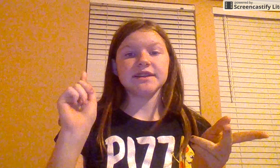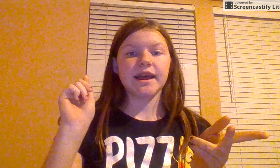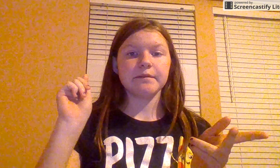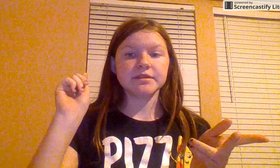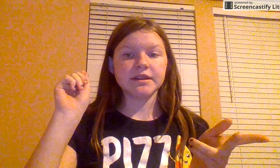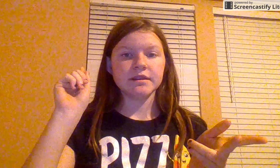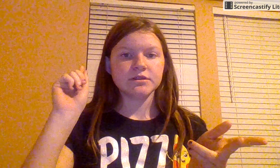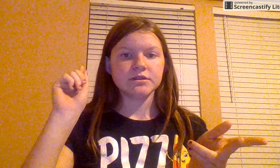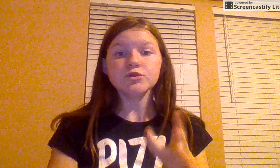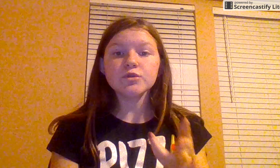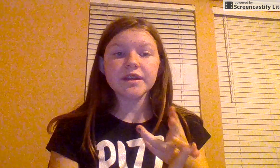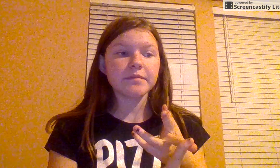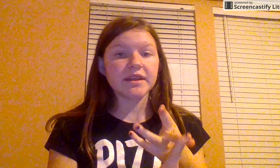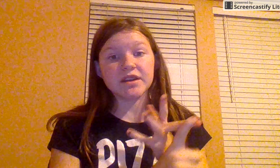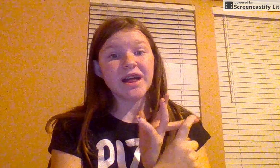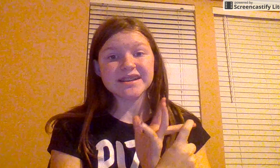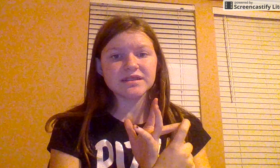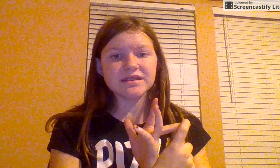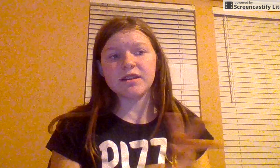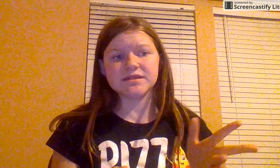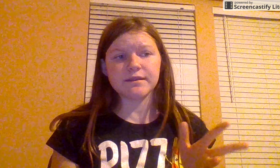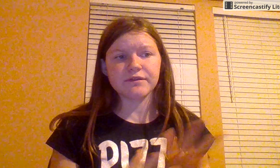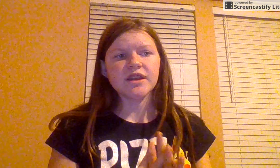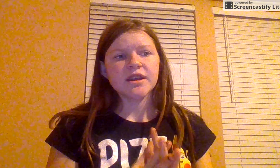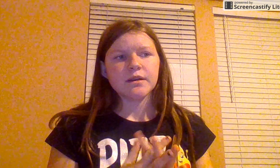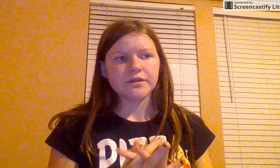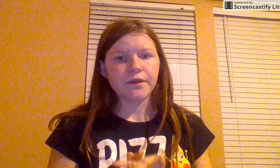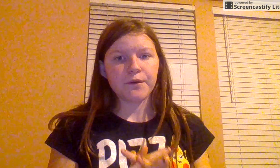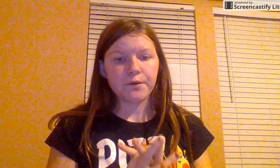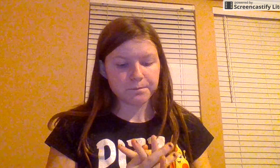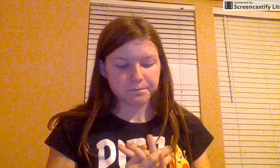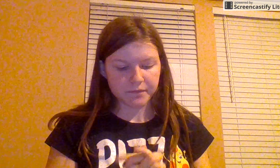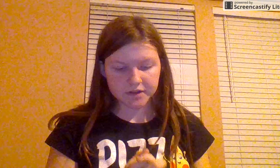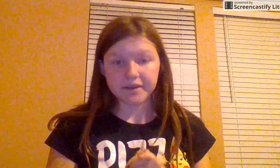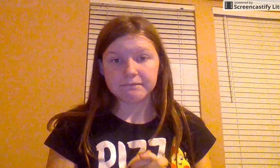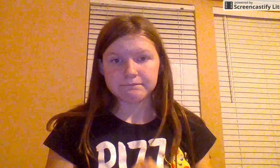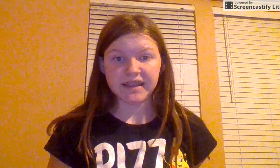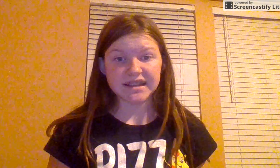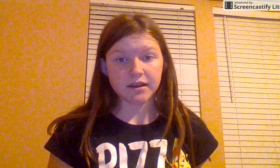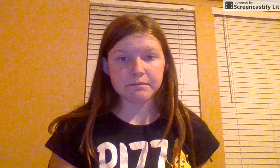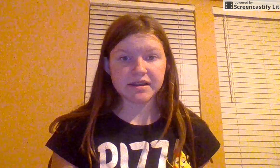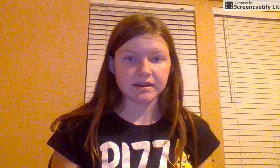that happened to them in the classes, and all that stuff. So, yeah, that's how I met Scott.